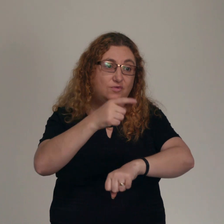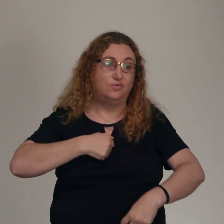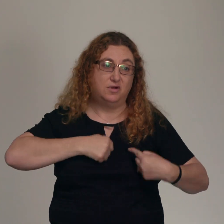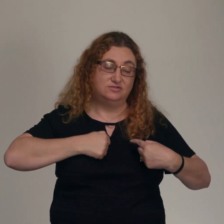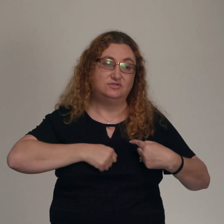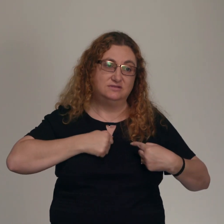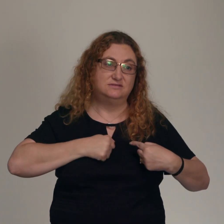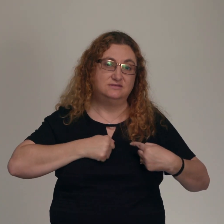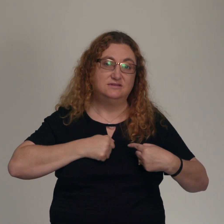to forgive.